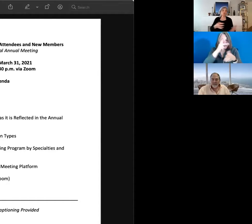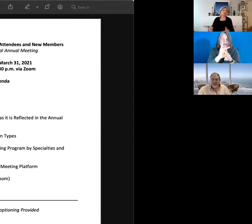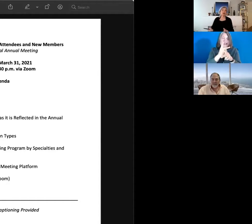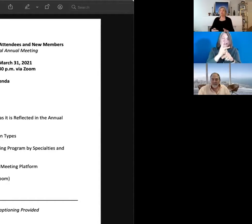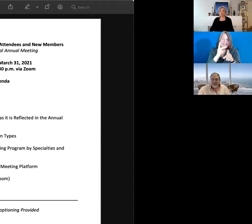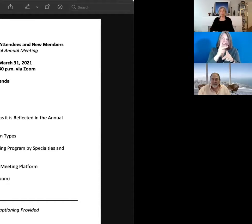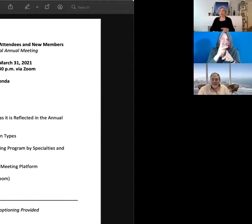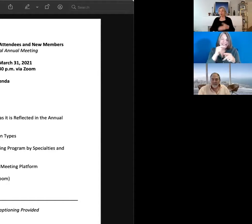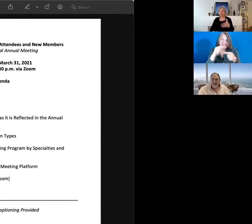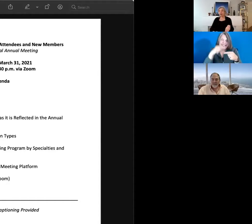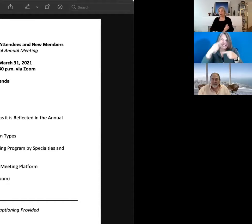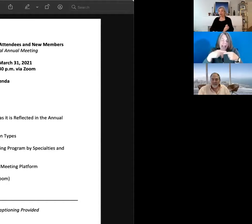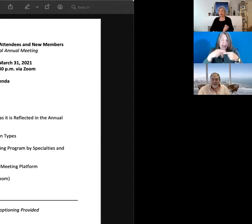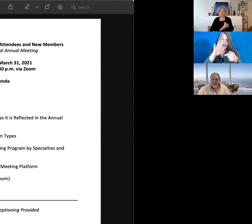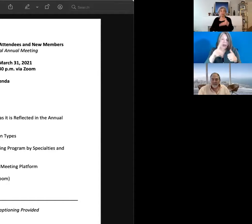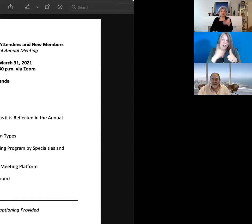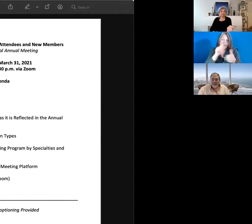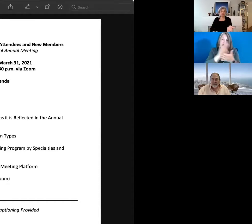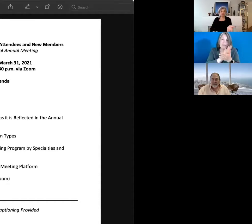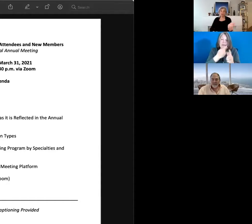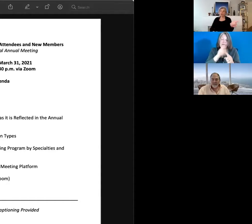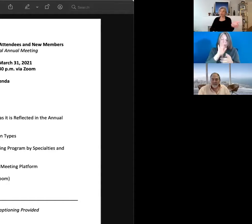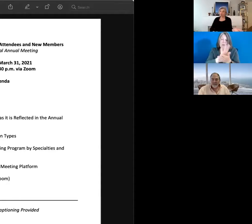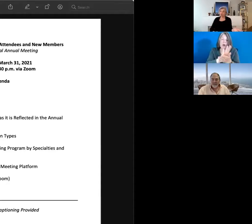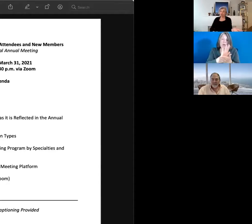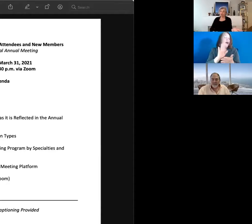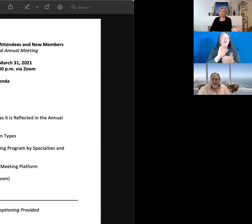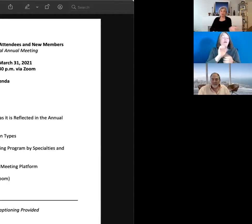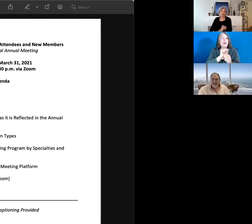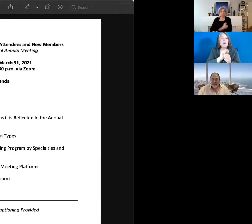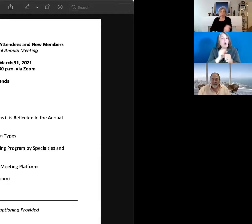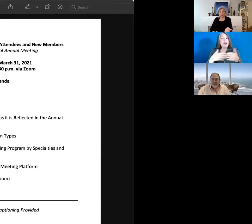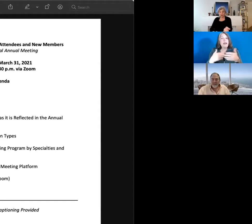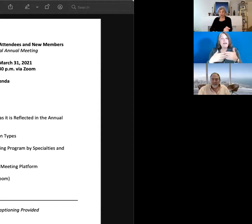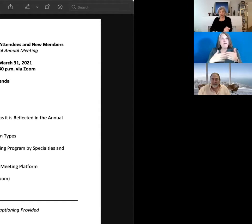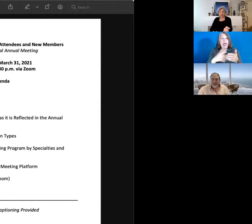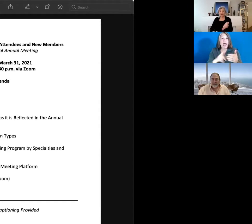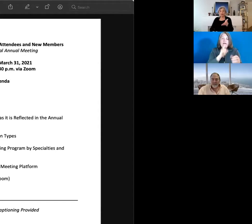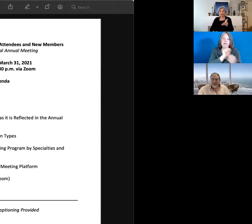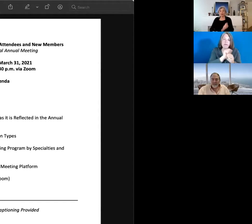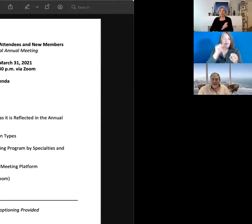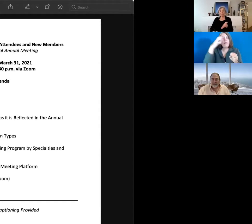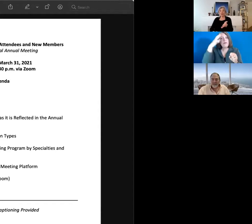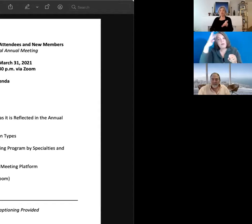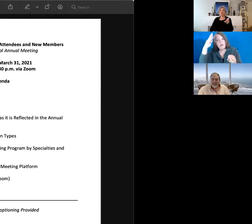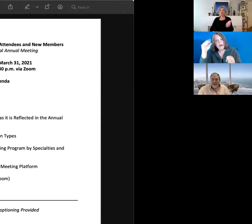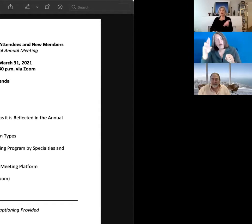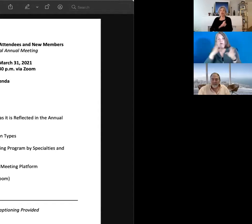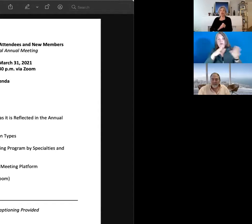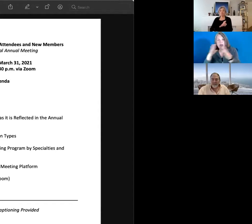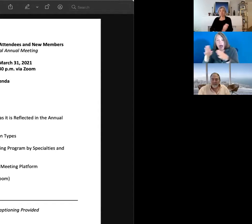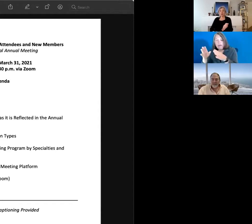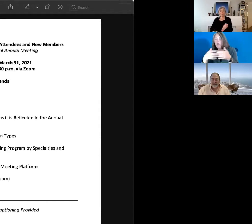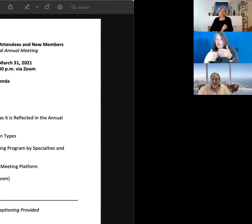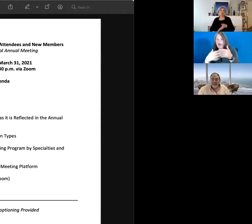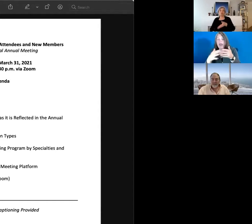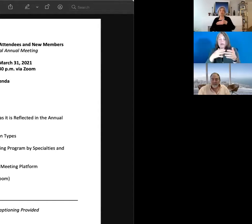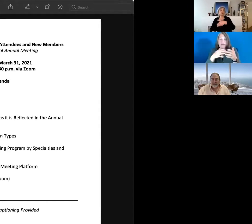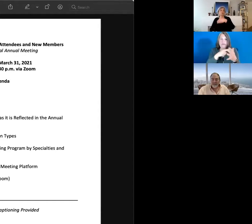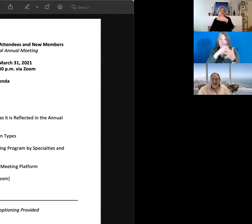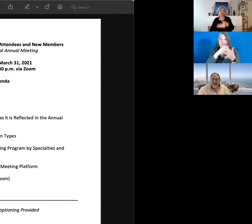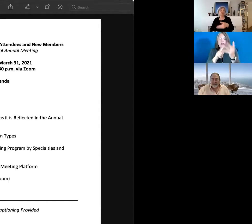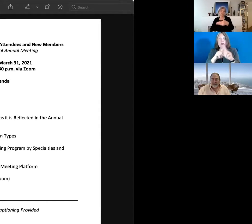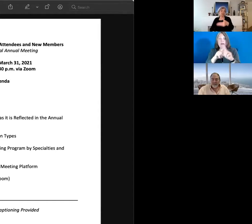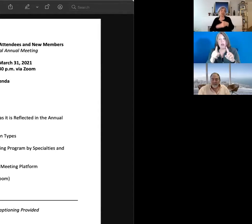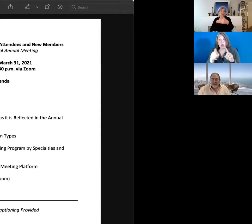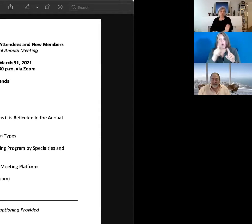your first paper from your work, whether empirical, theoretical, methodological, and that you are at a point where you want